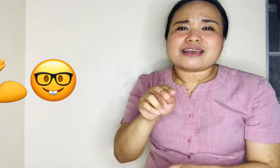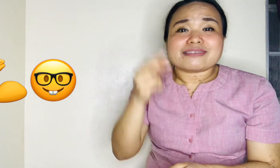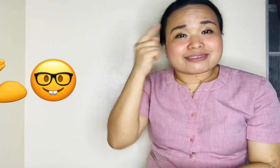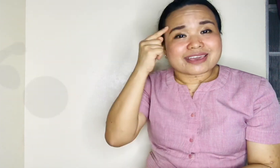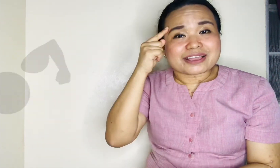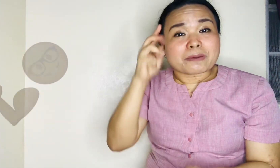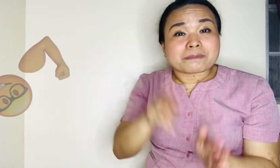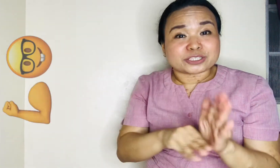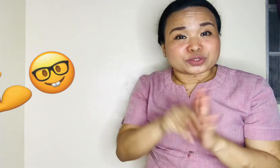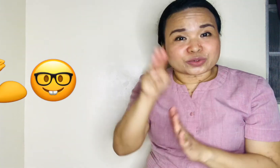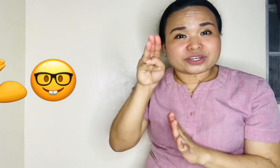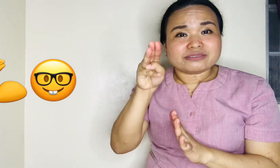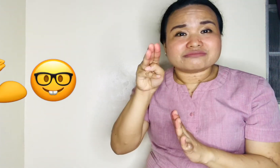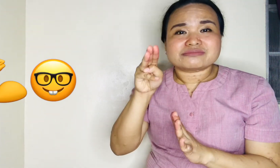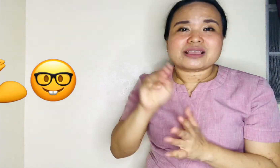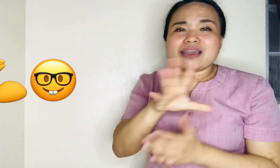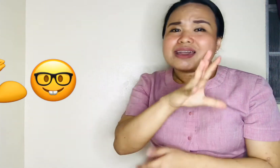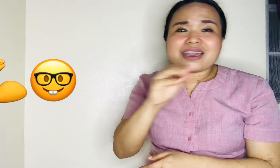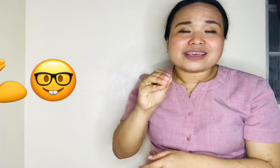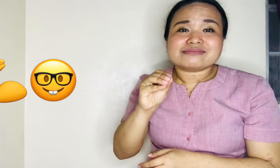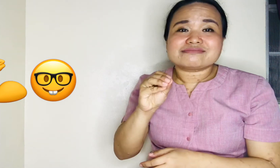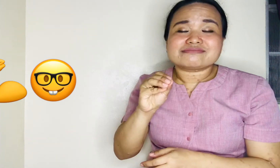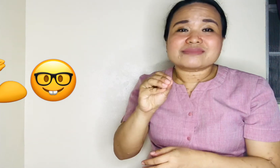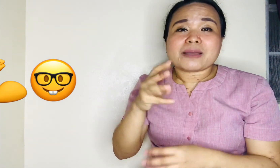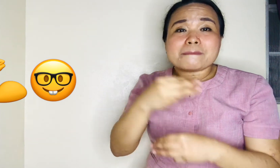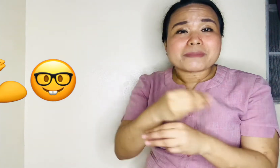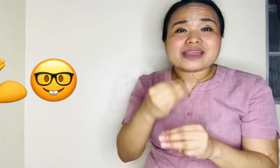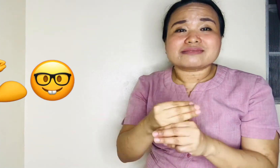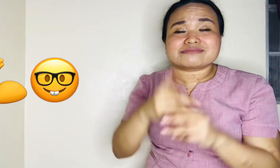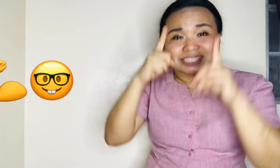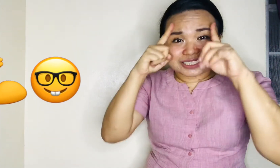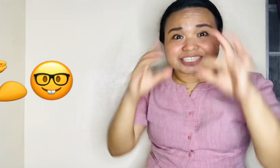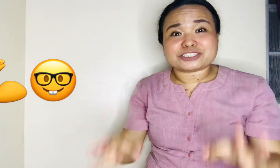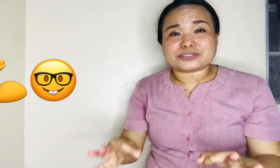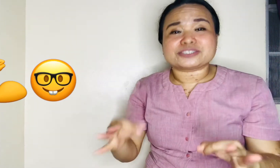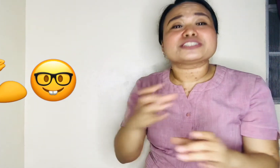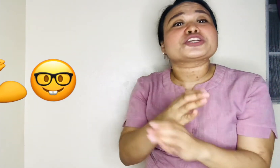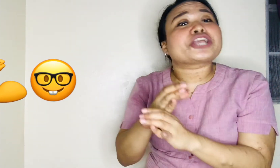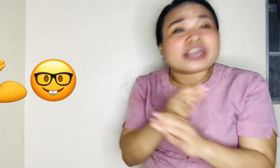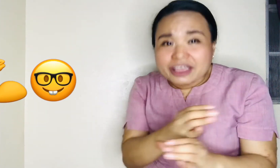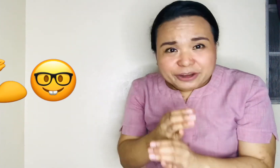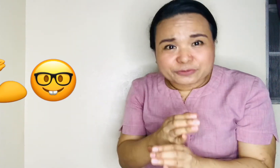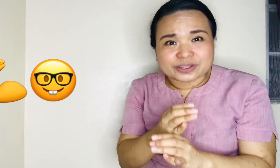think mature and make decisions carefully.